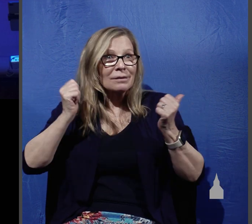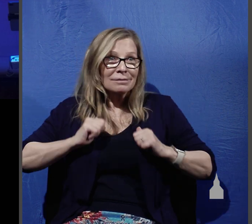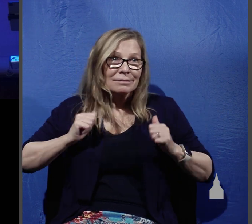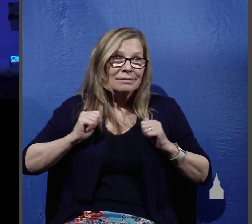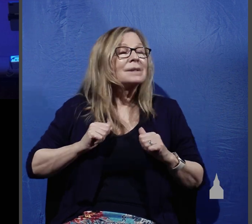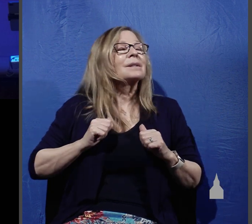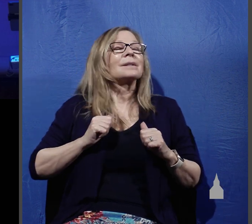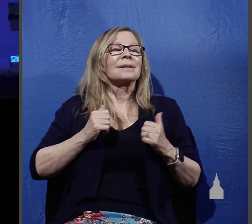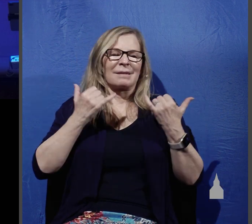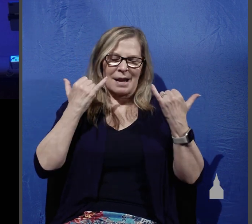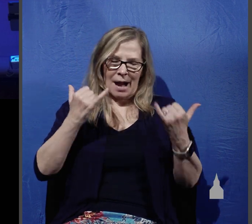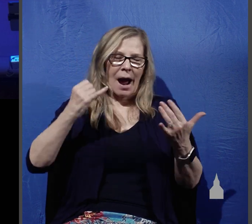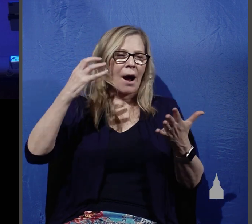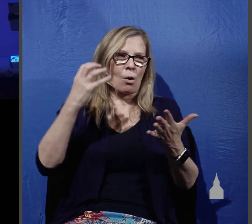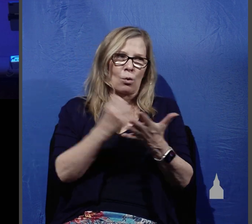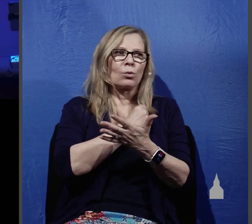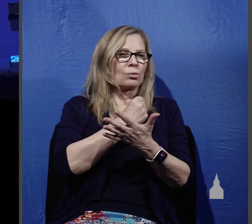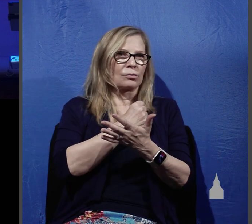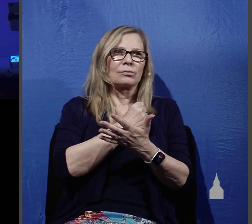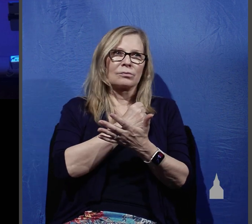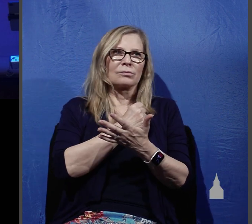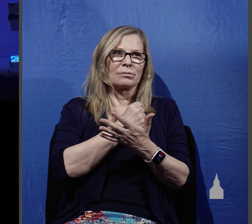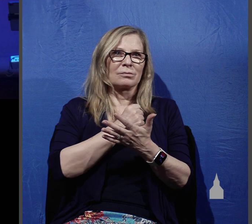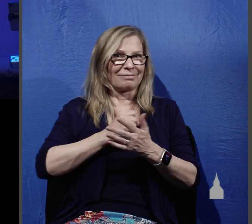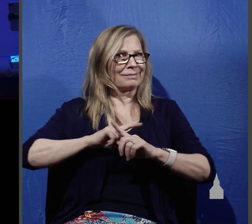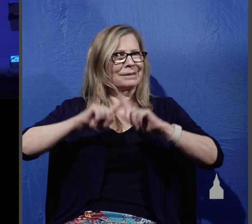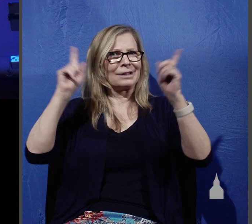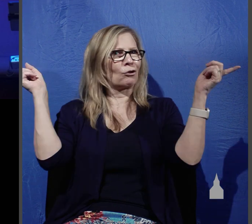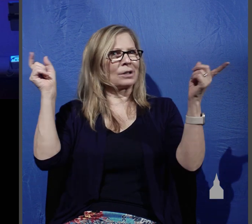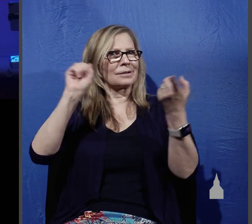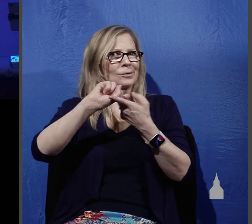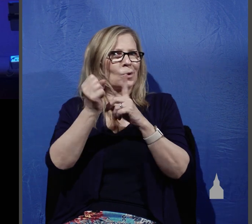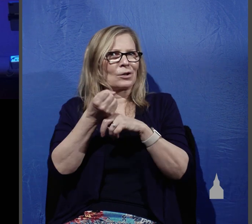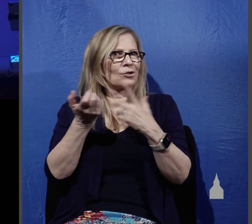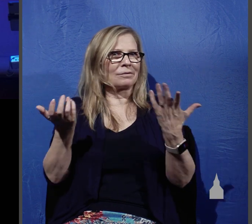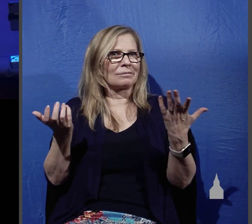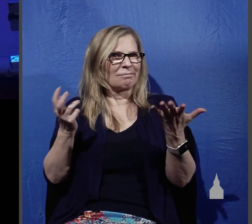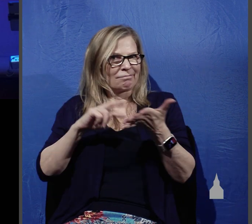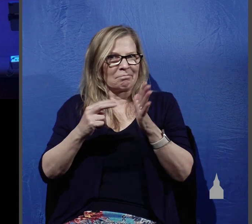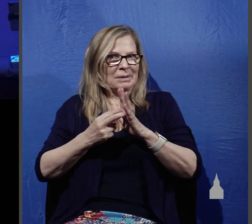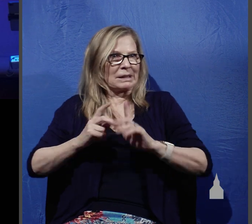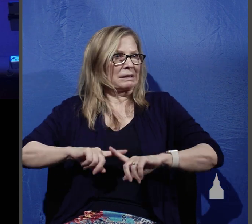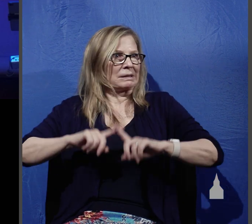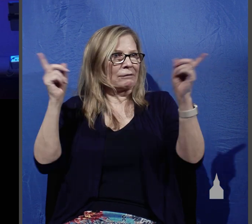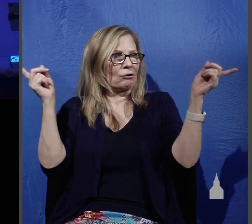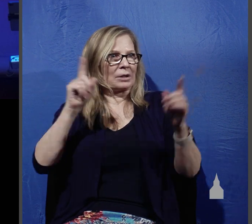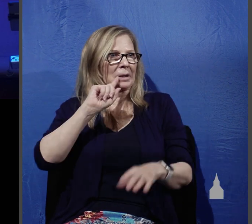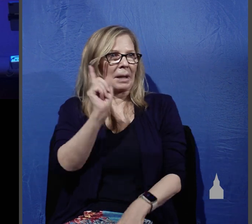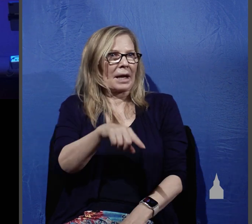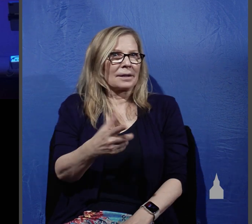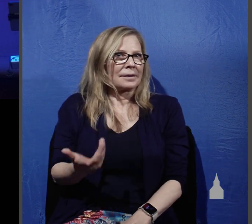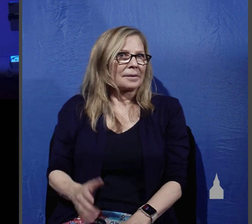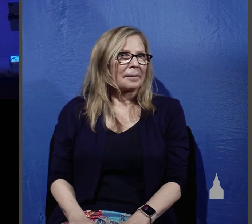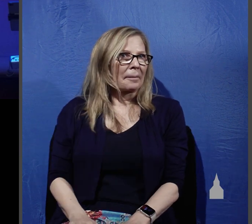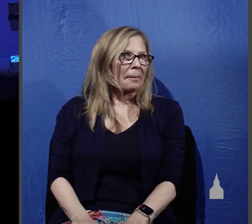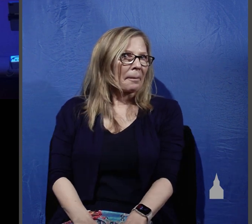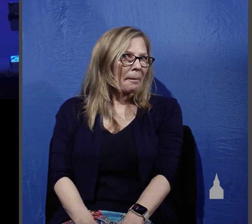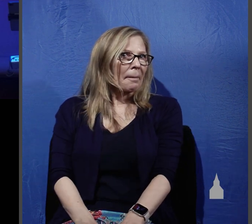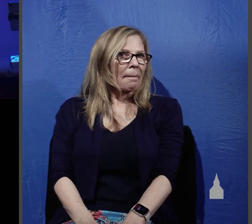should do it now because a different set of circumstances means a different command as John